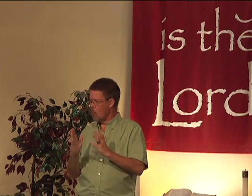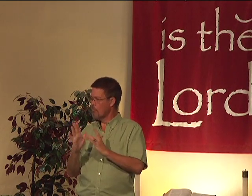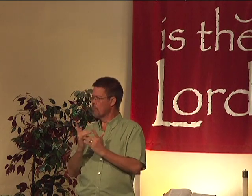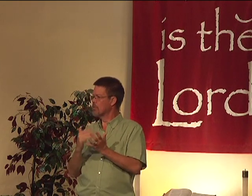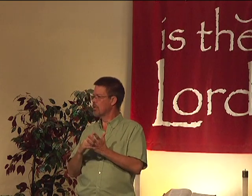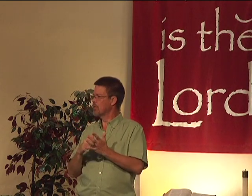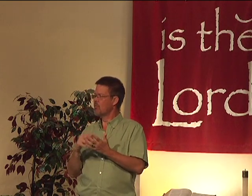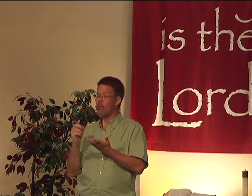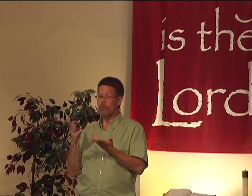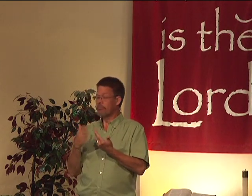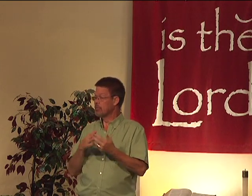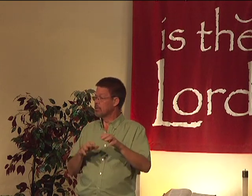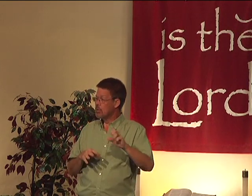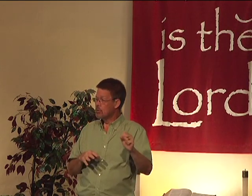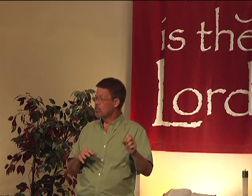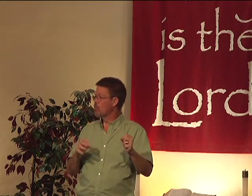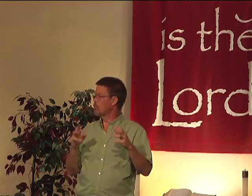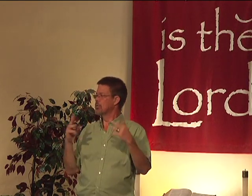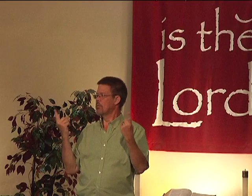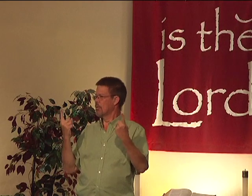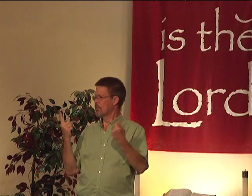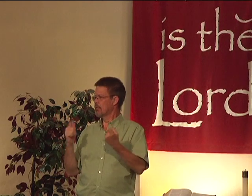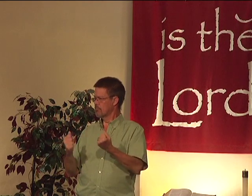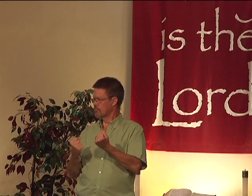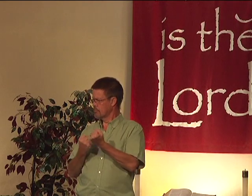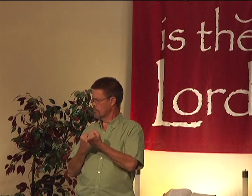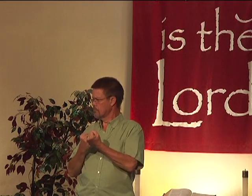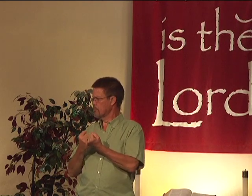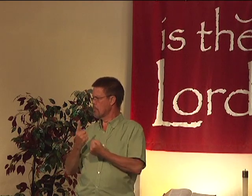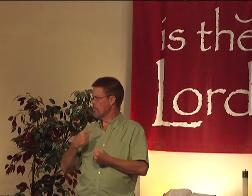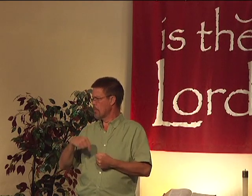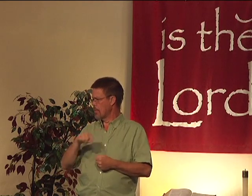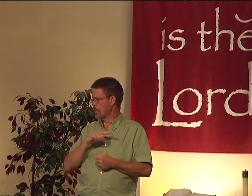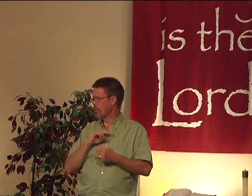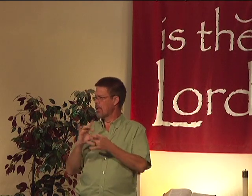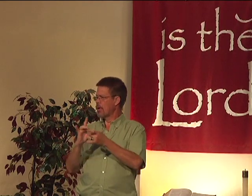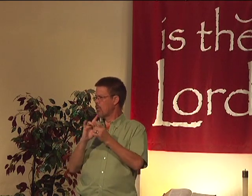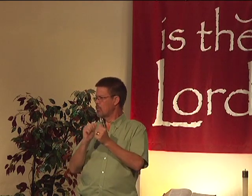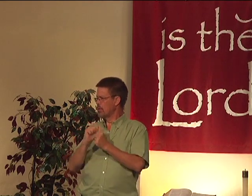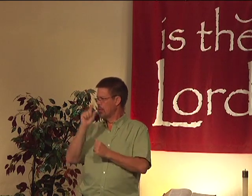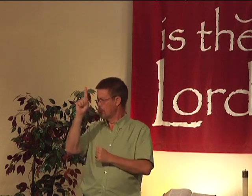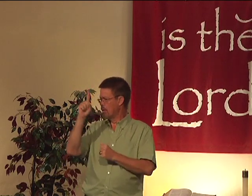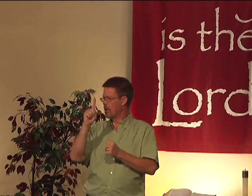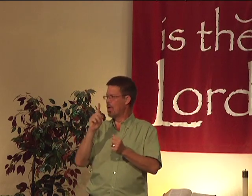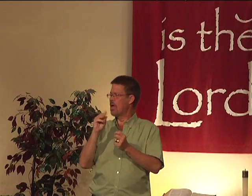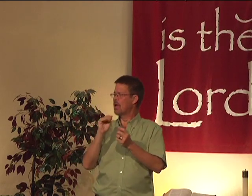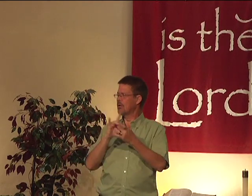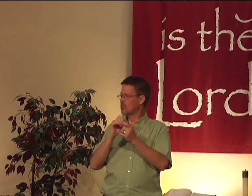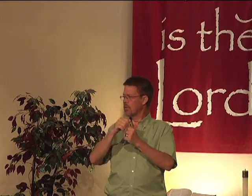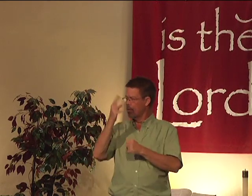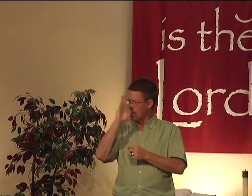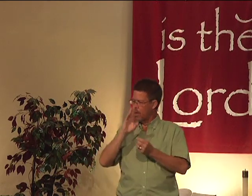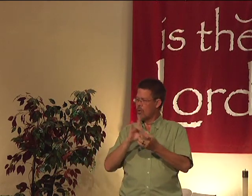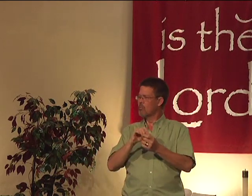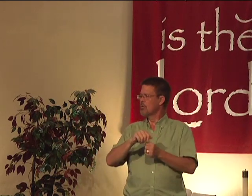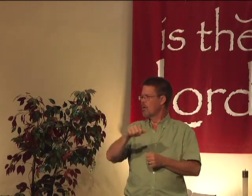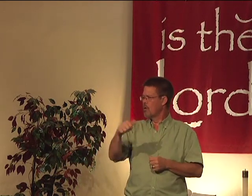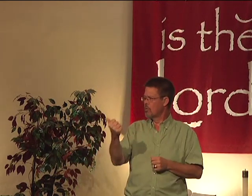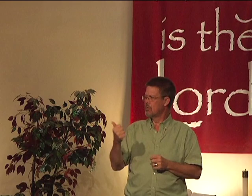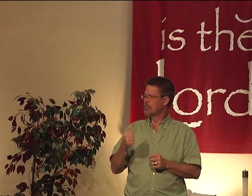group or a Sunday school class can really support and help us make those connections with each other, which makes us more connected to God and